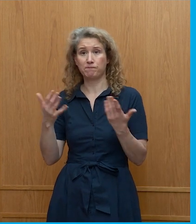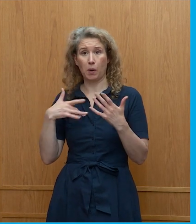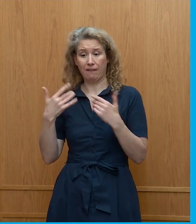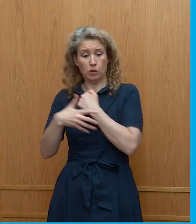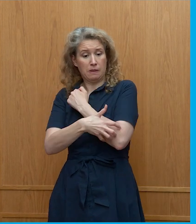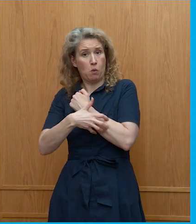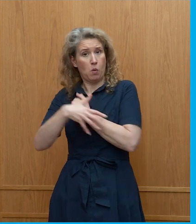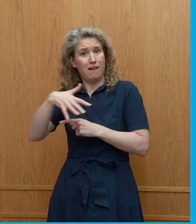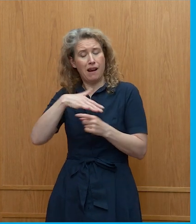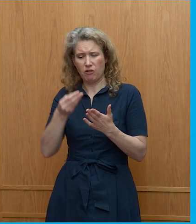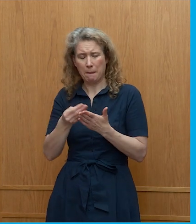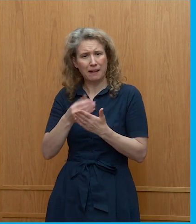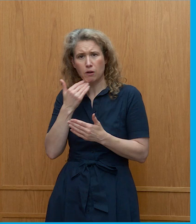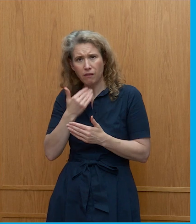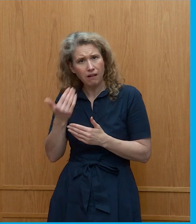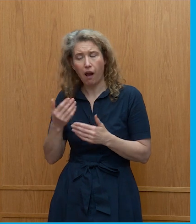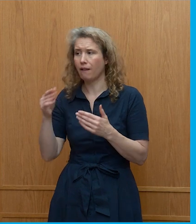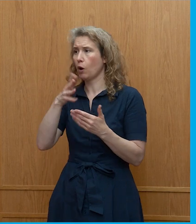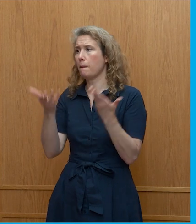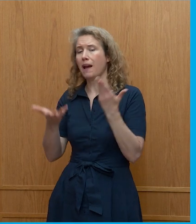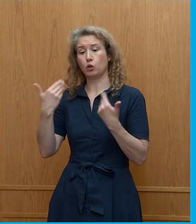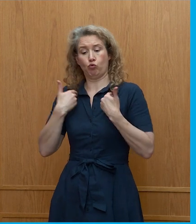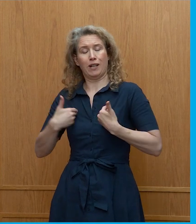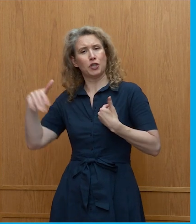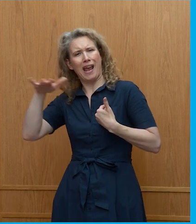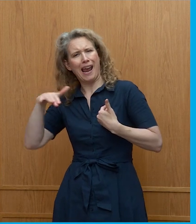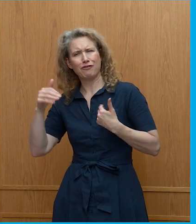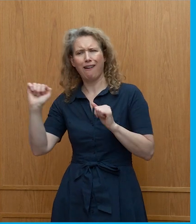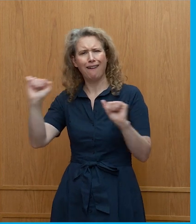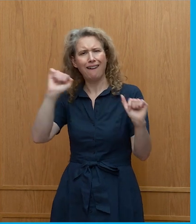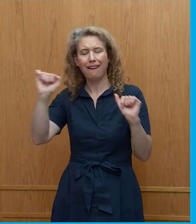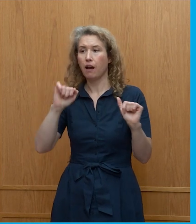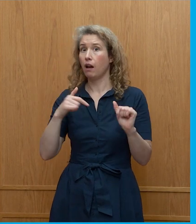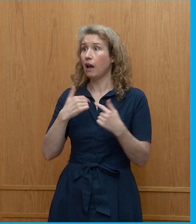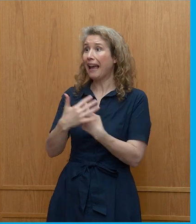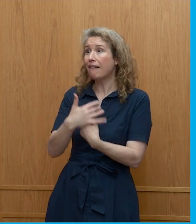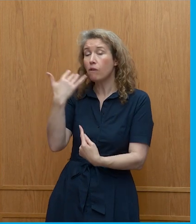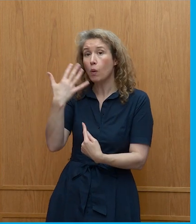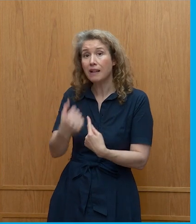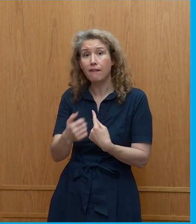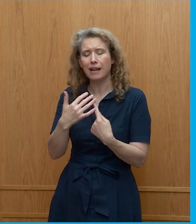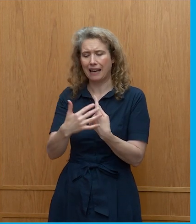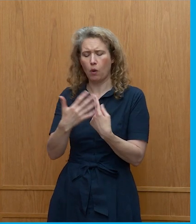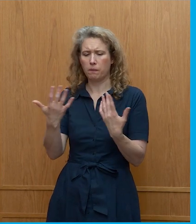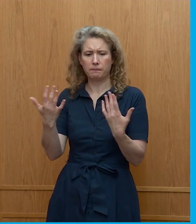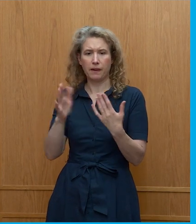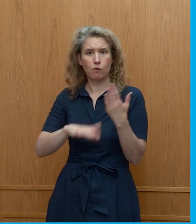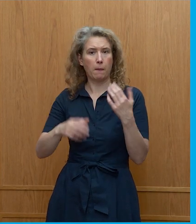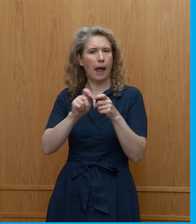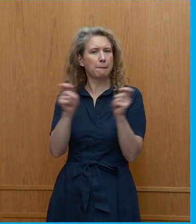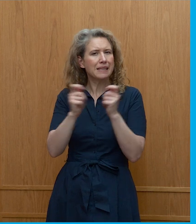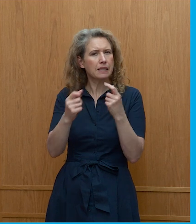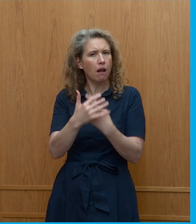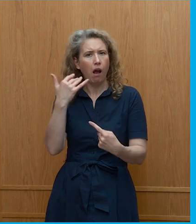socioeconomic areas or richer socioeconomic areas, how much influenced you are or influenced you are by the media or